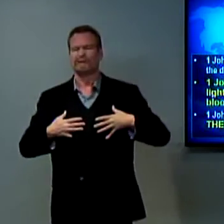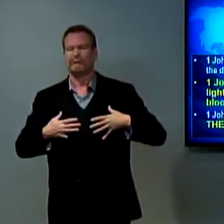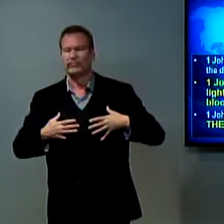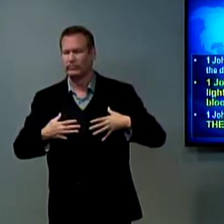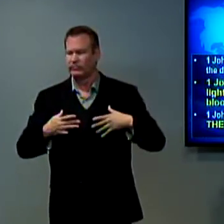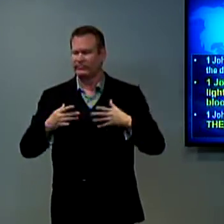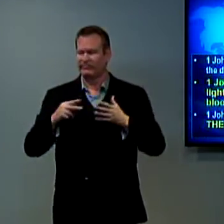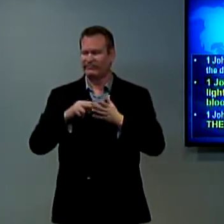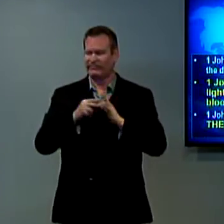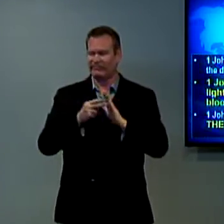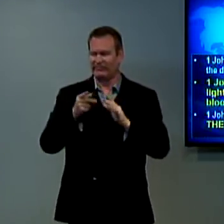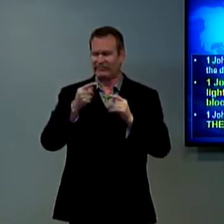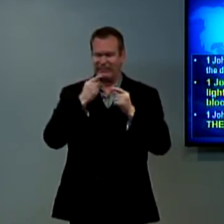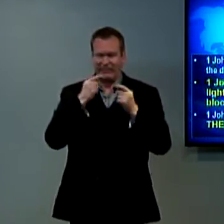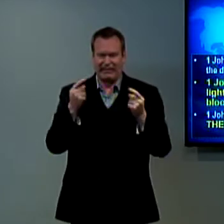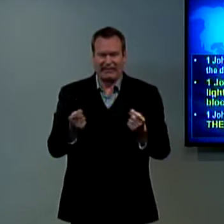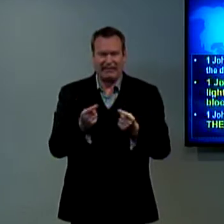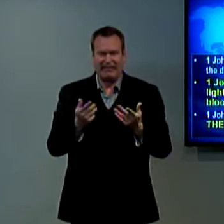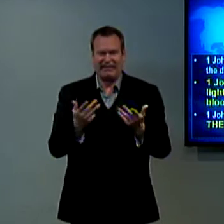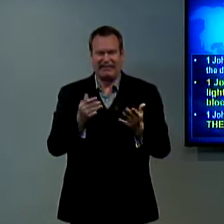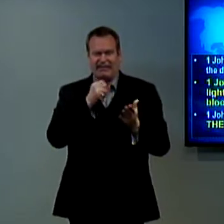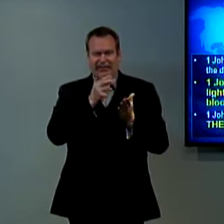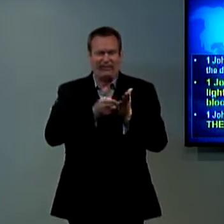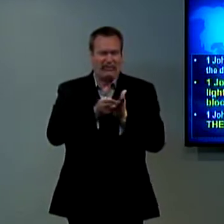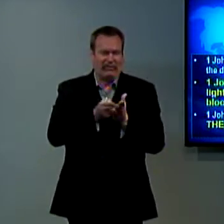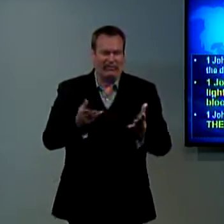a person that says, I have never, I don't have any sin. I'm good.